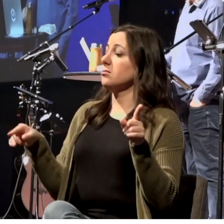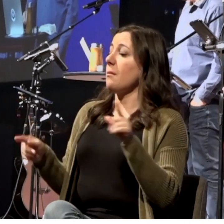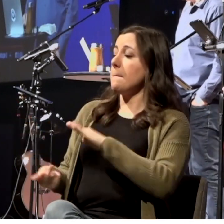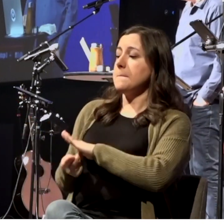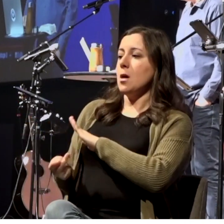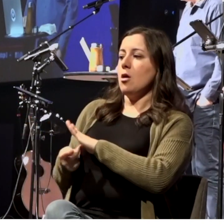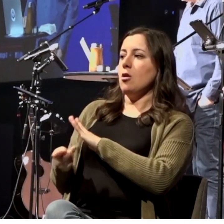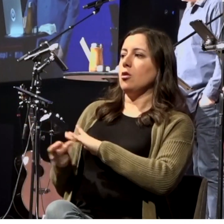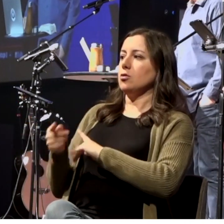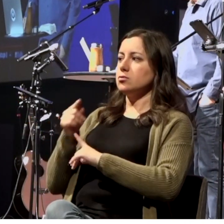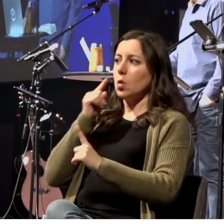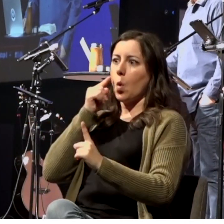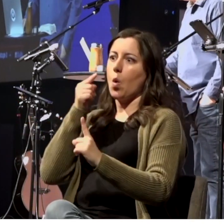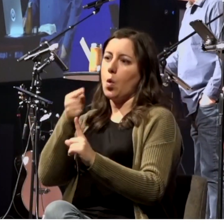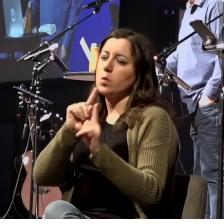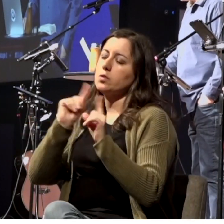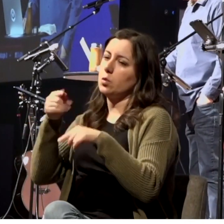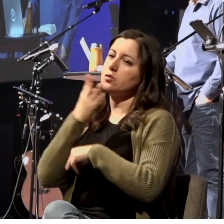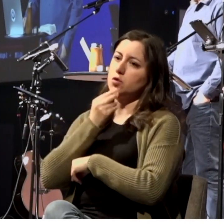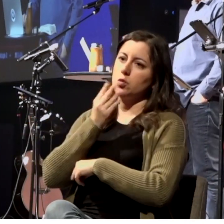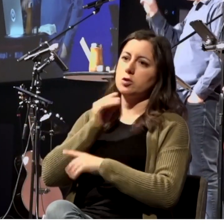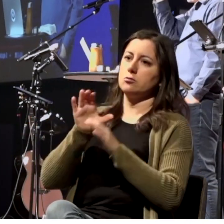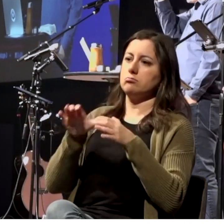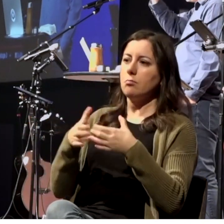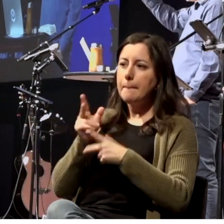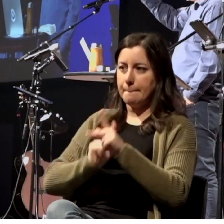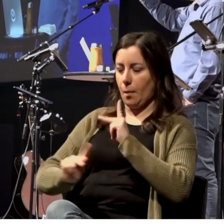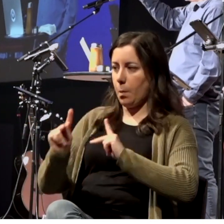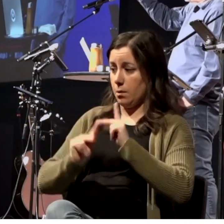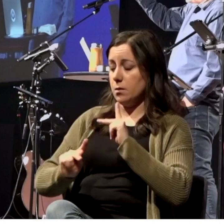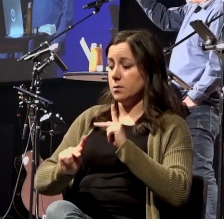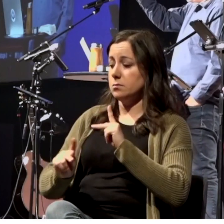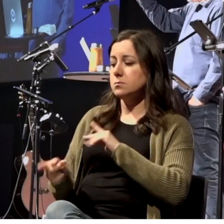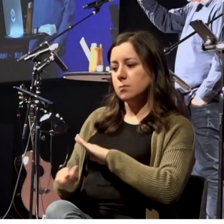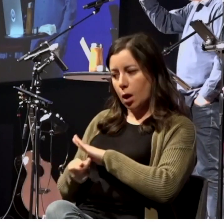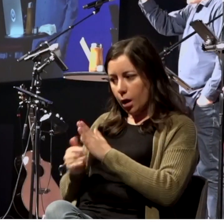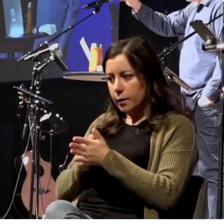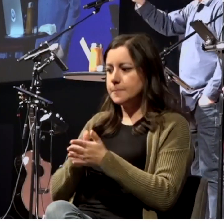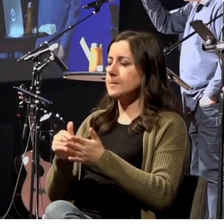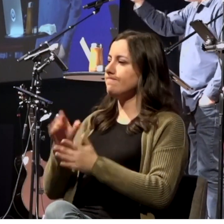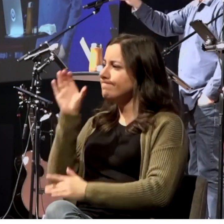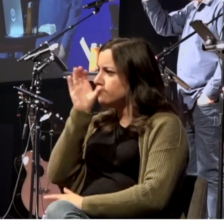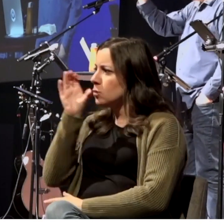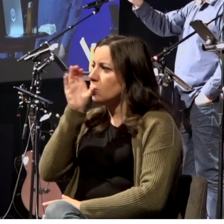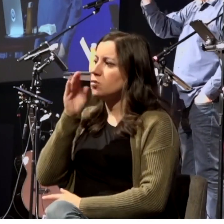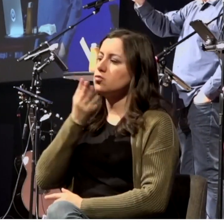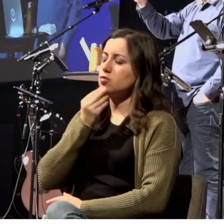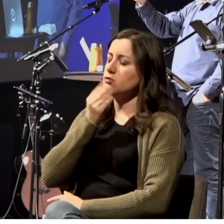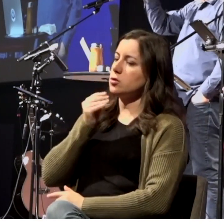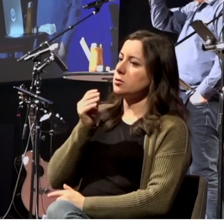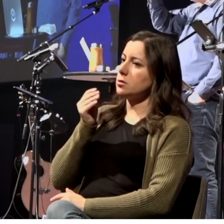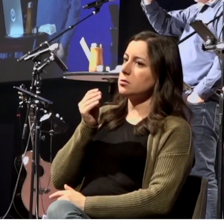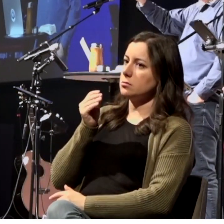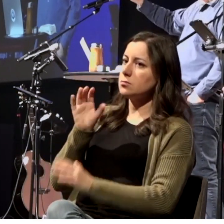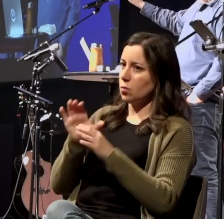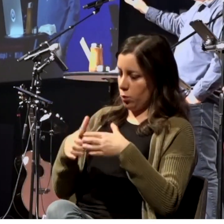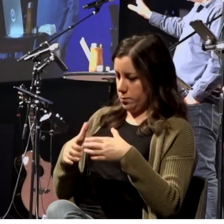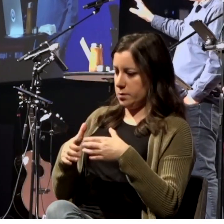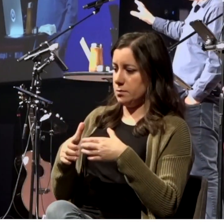us that. And so we see this prioritization in Paul's first missionary journey. Every time they came to a new